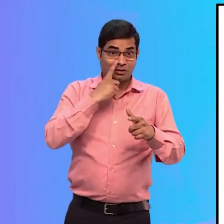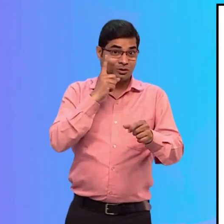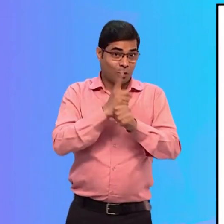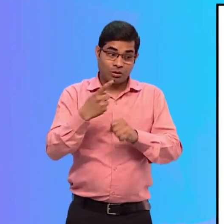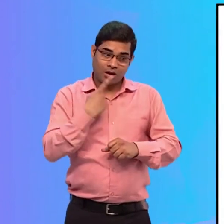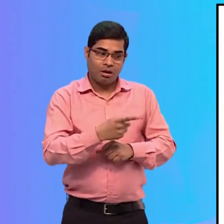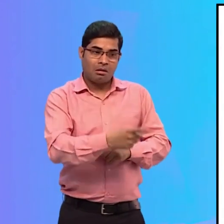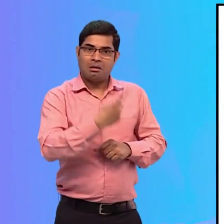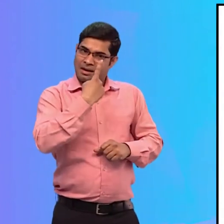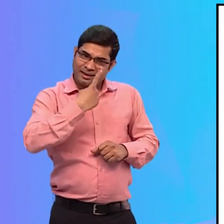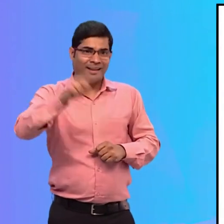Absolutely correct, Priya.